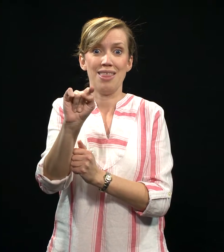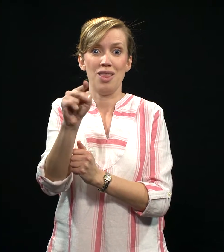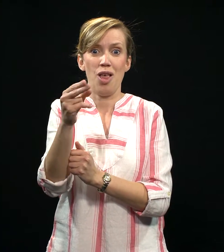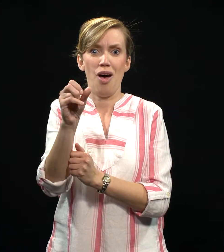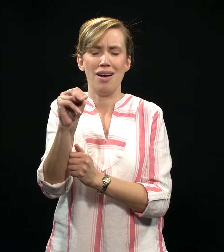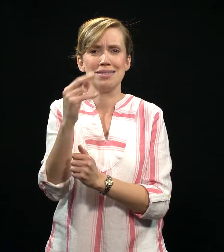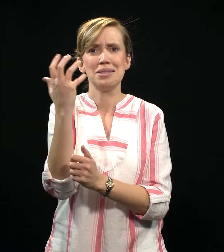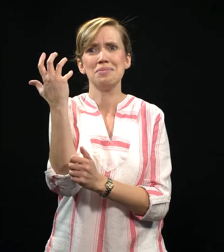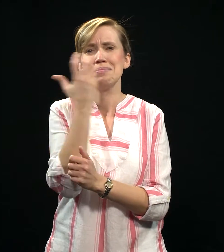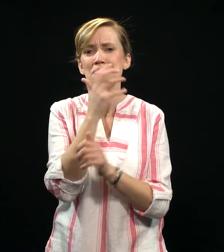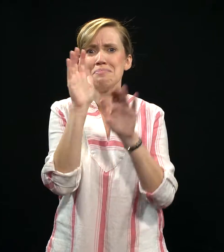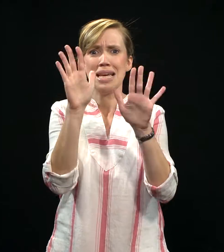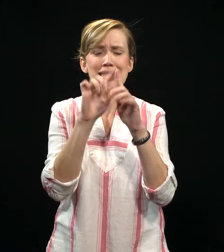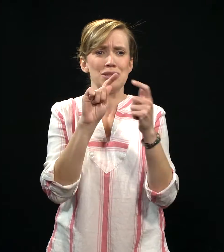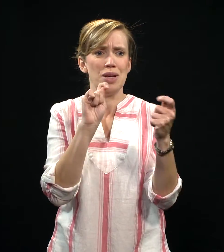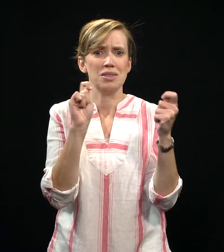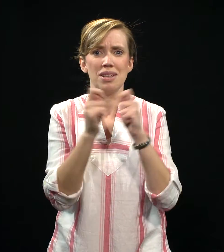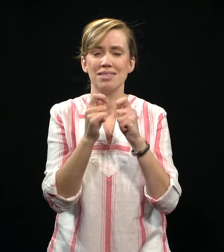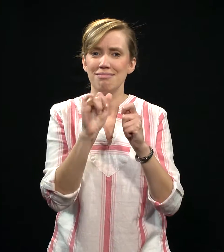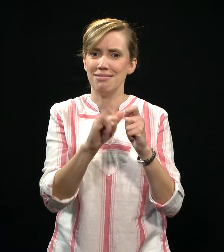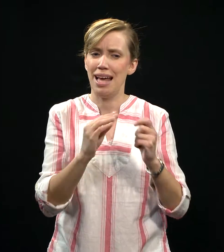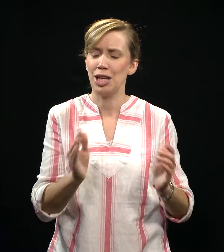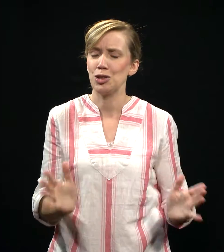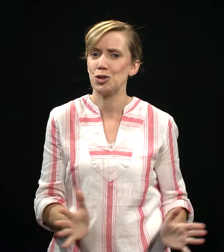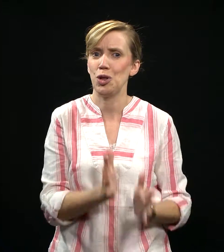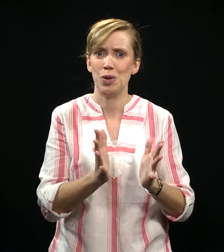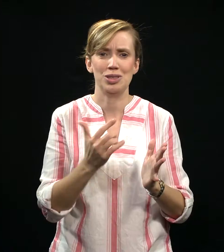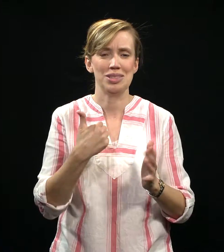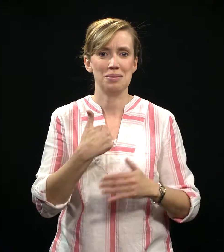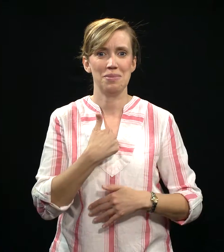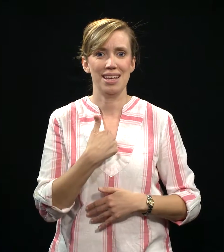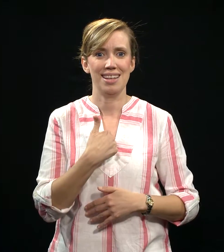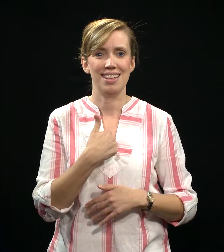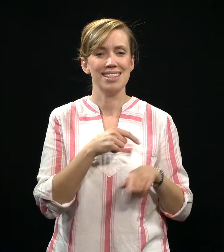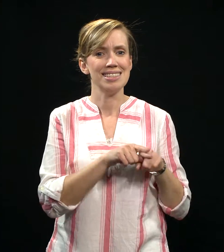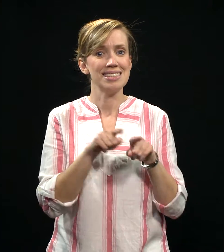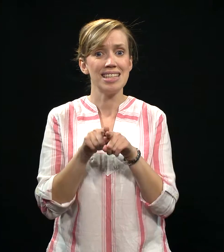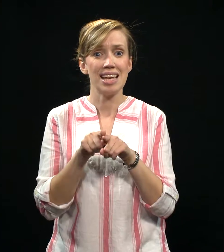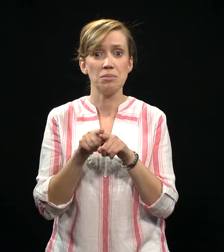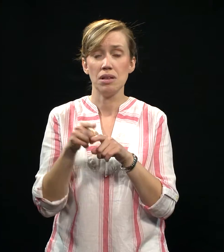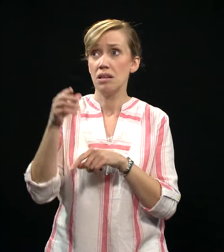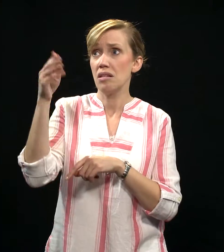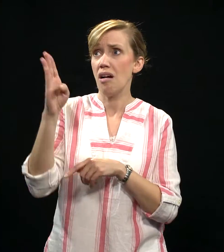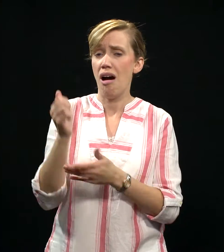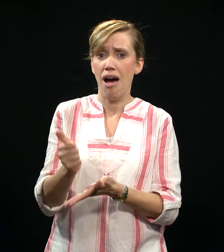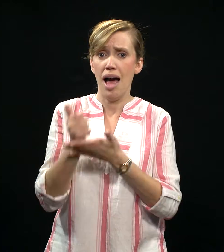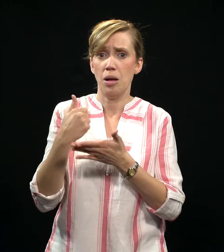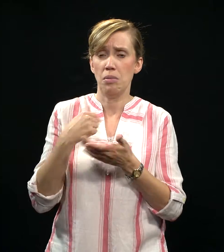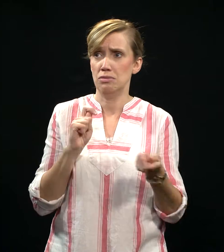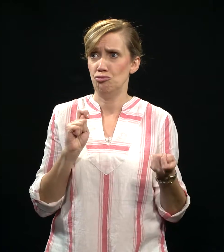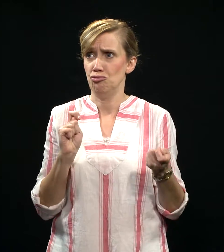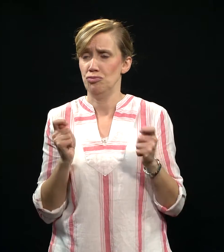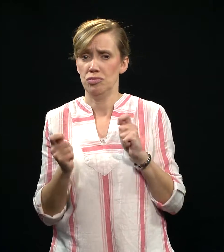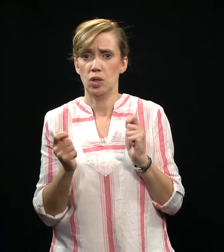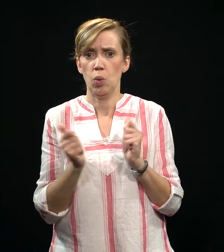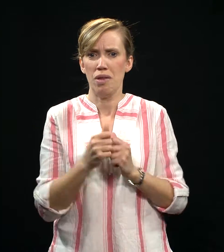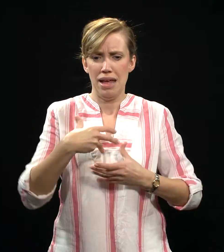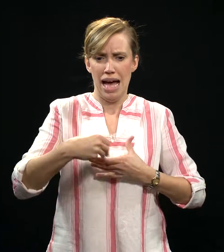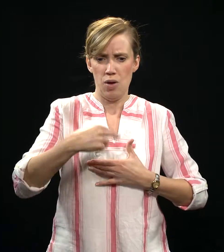amazing transformation. I'm encouraged by those stories. I'm also encouraged that just like God can help us with an outward transformation, He does